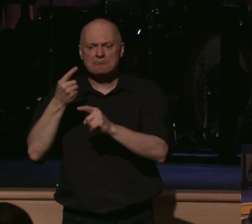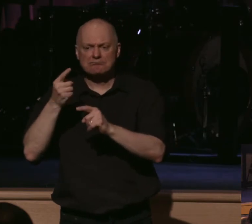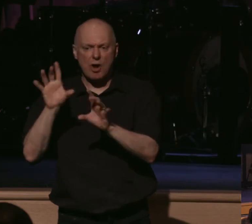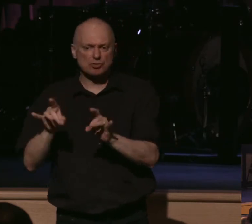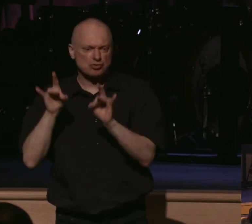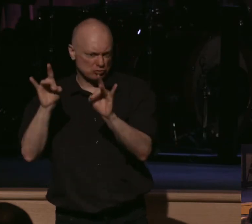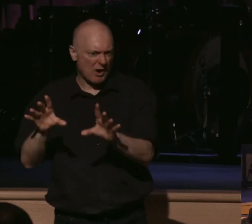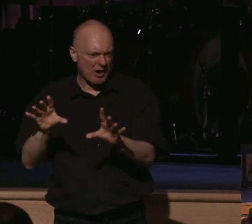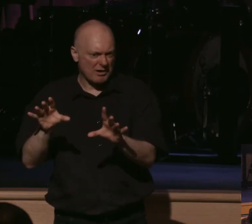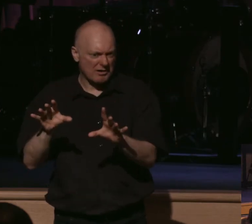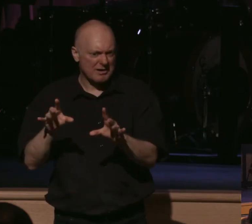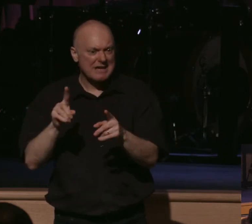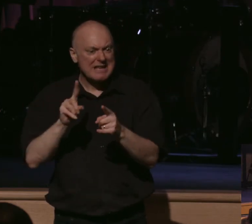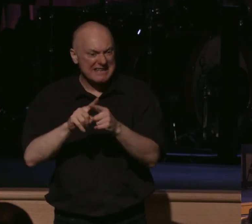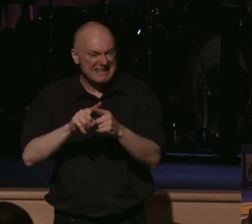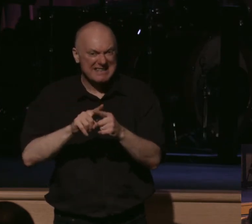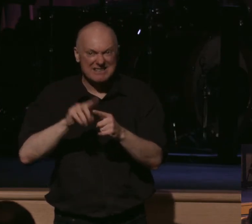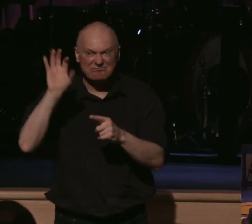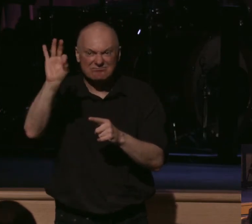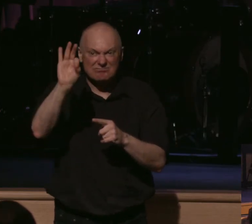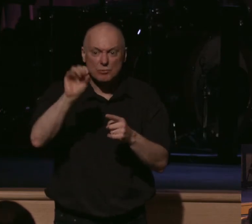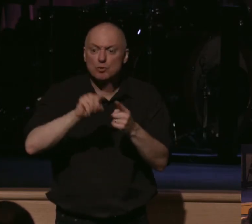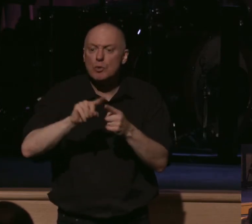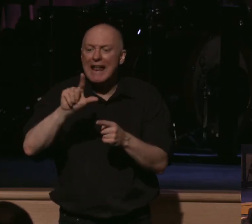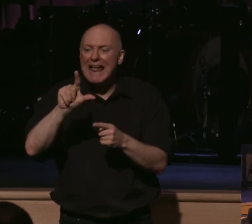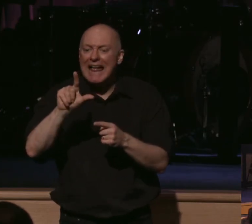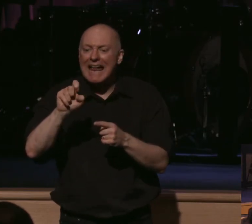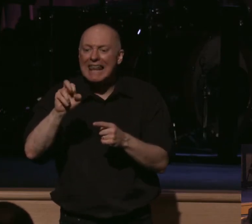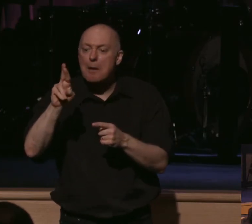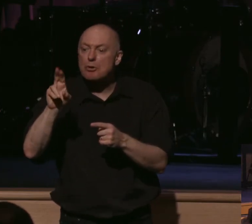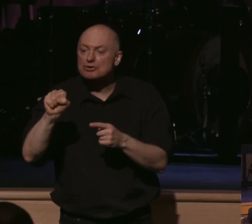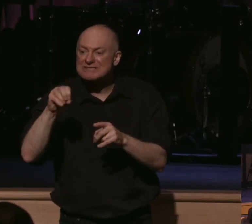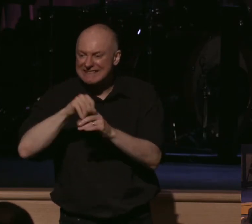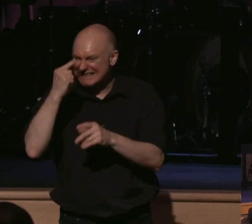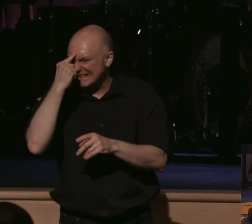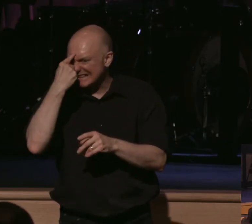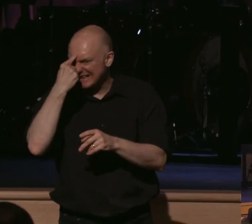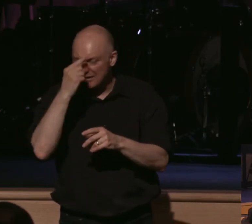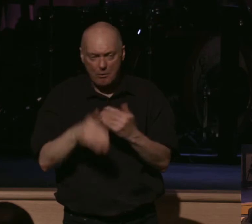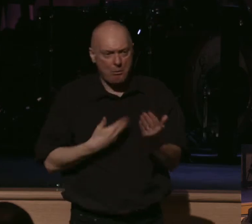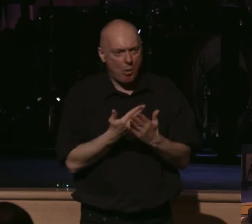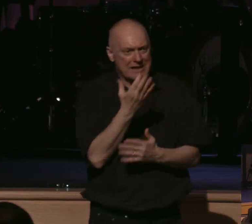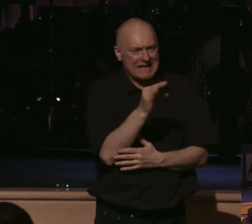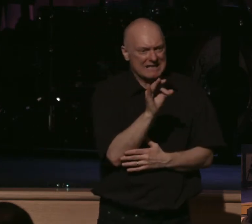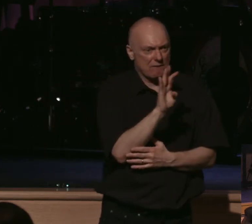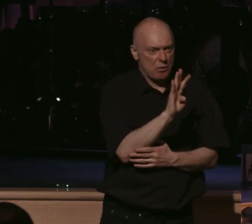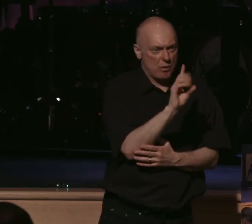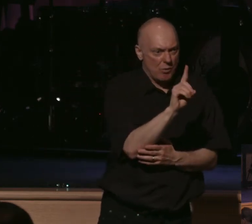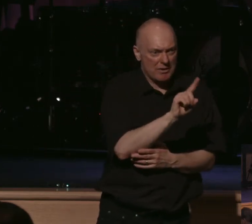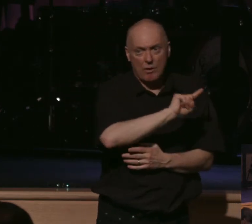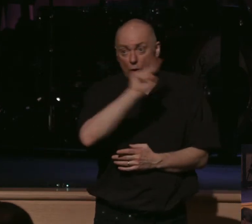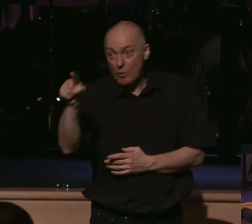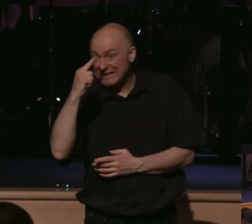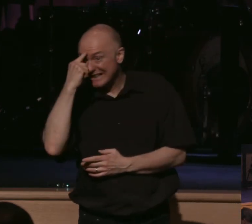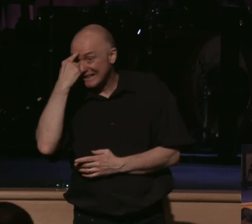ministered to lepers in India. Born in 1941, visited India for the first time in